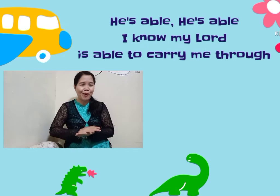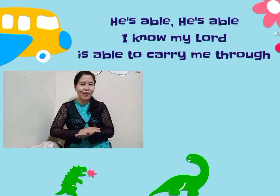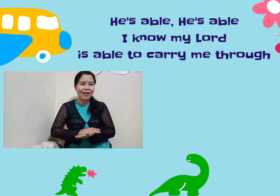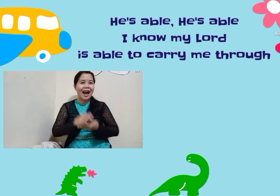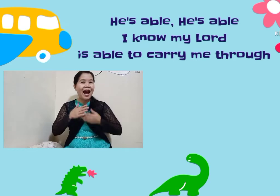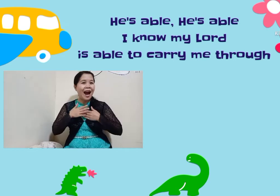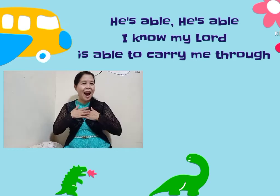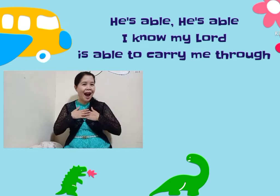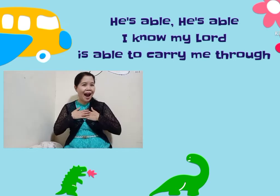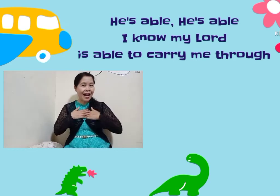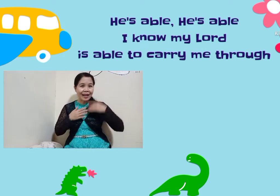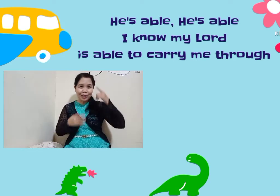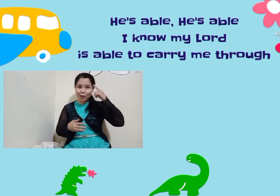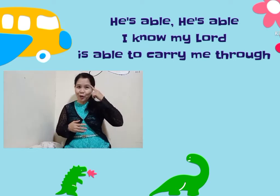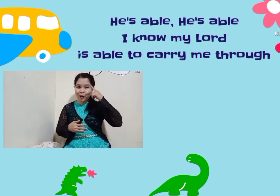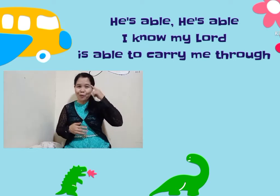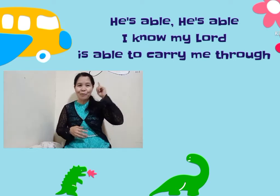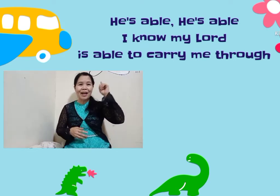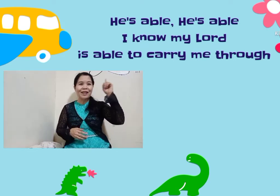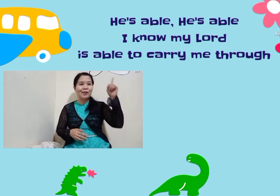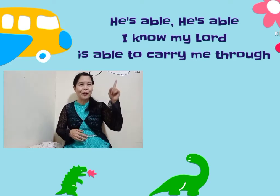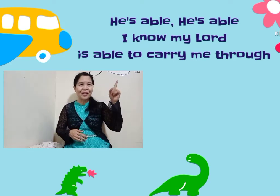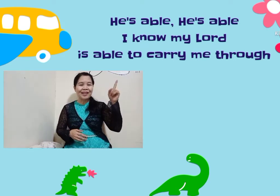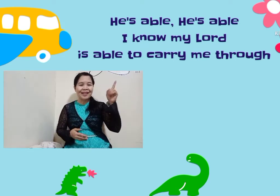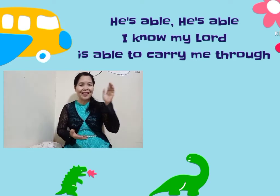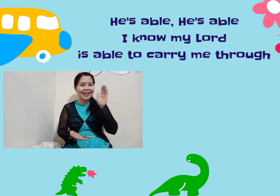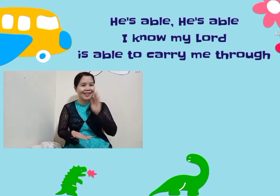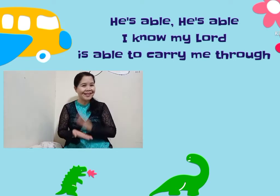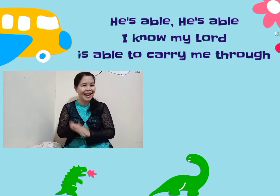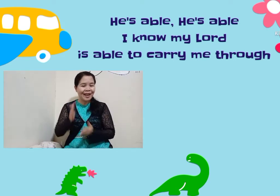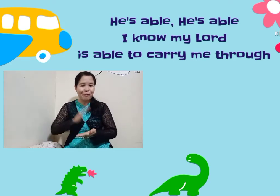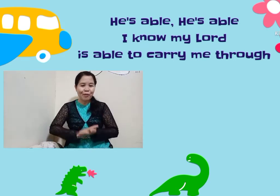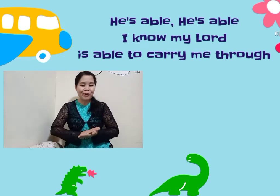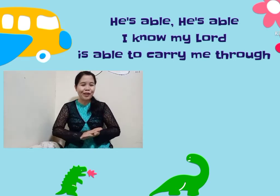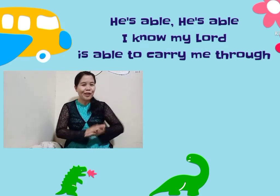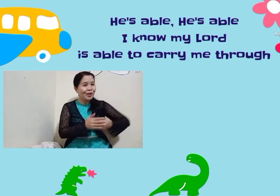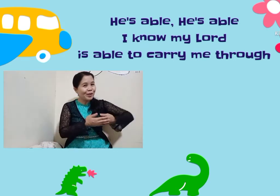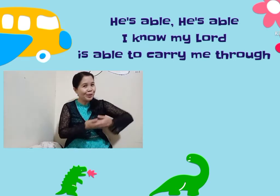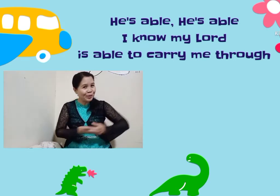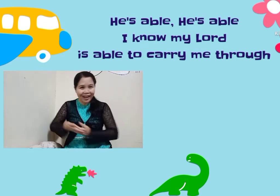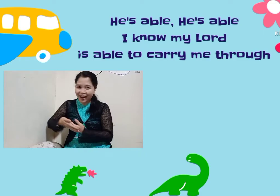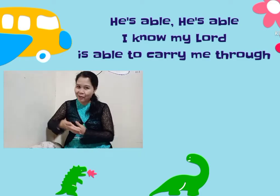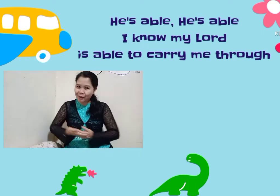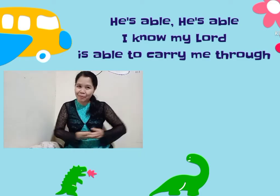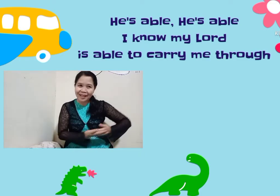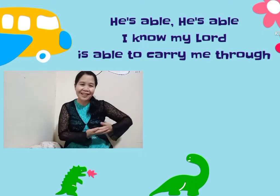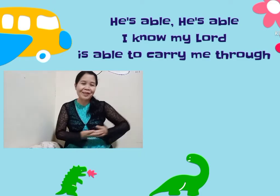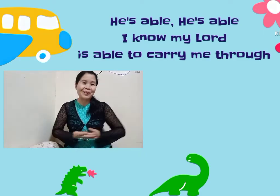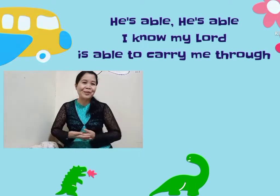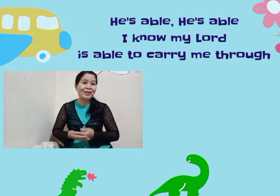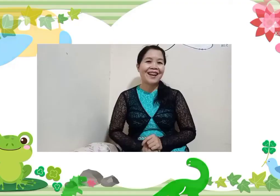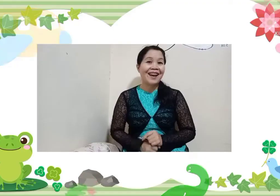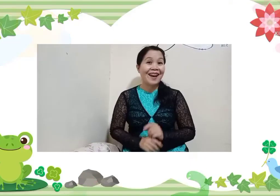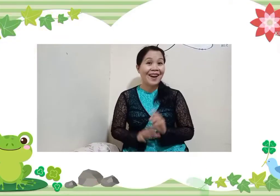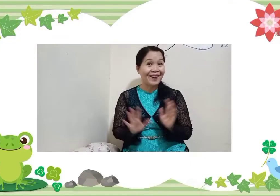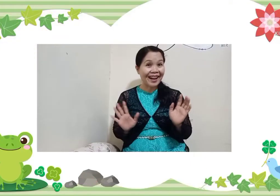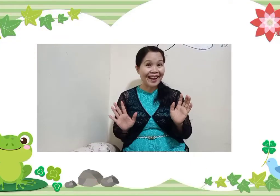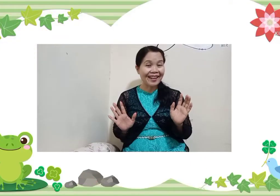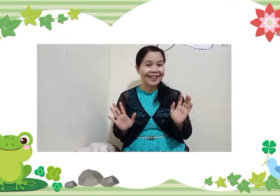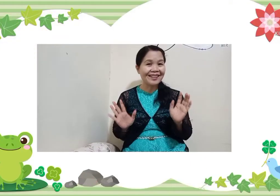able, I know my Lord. He is able to carry me through.